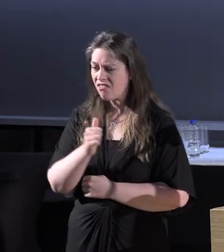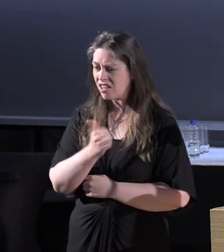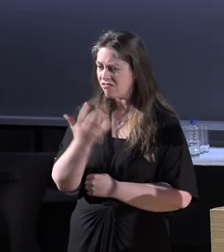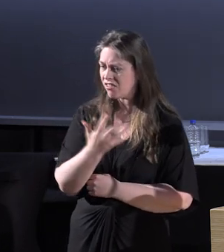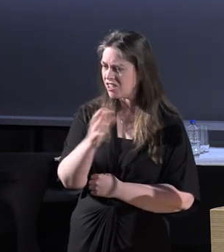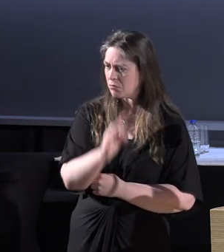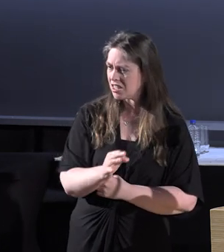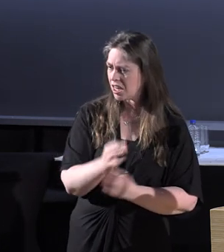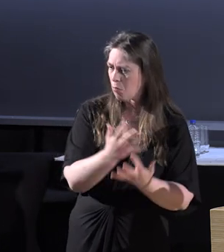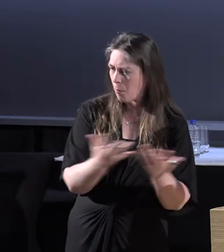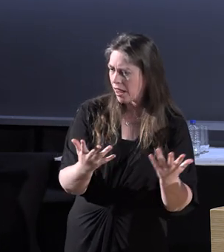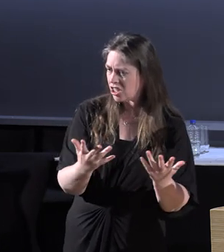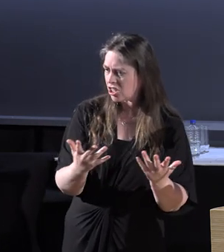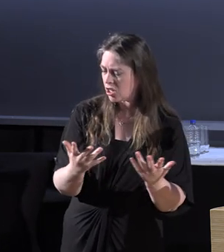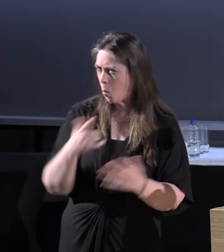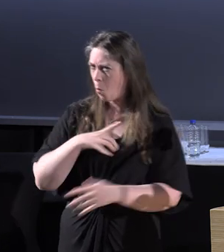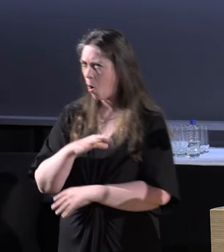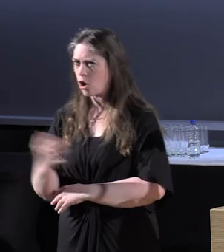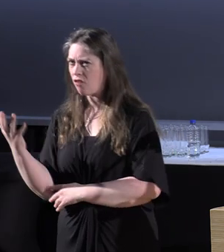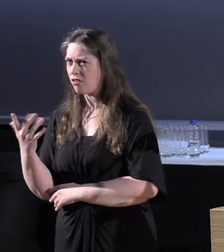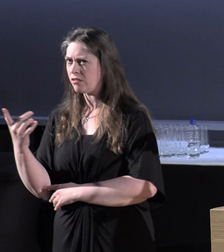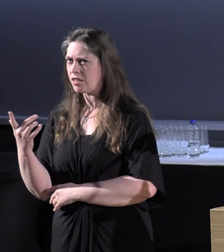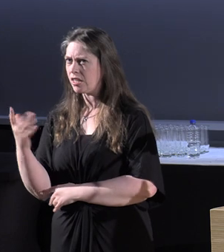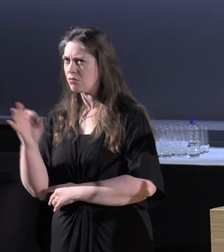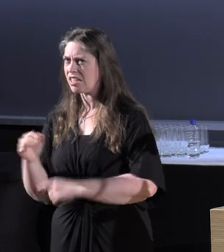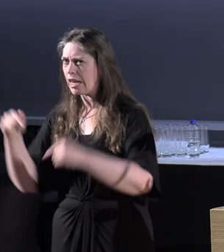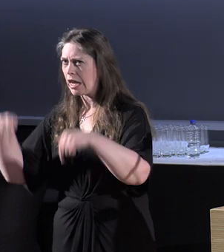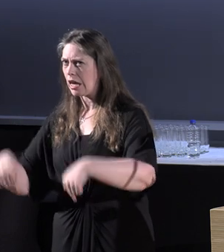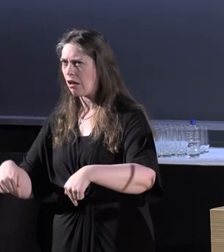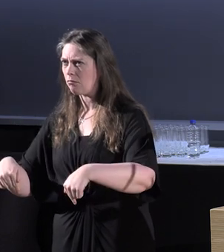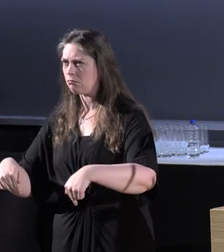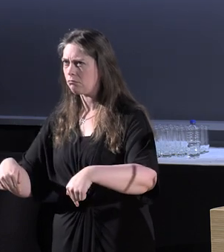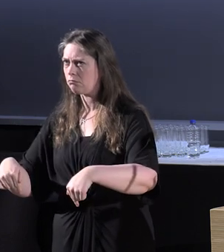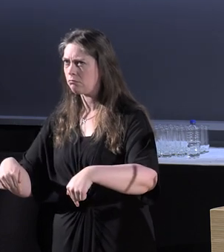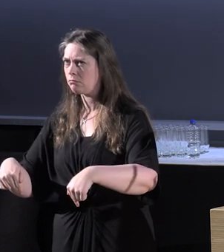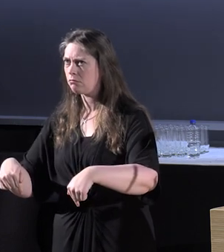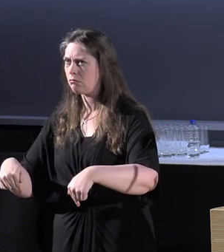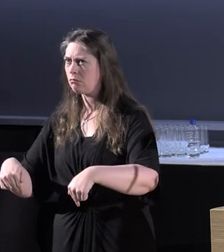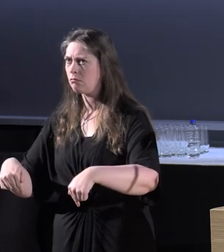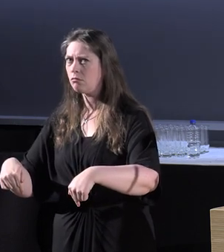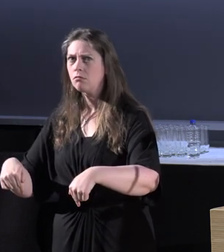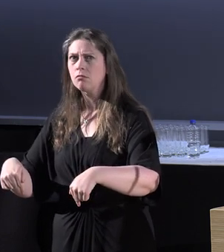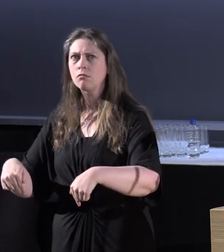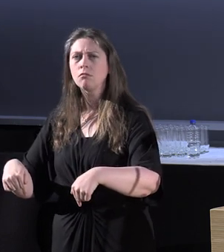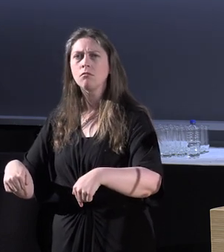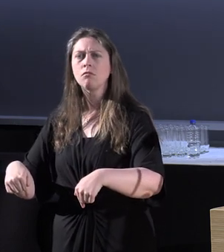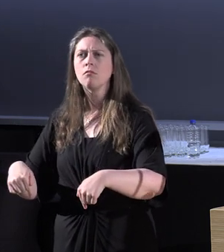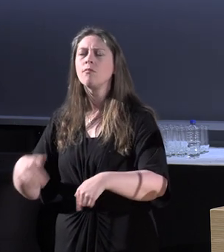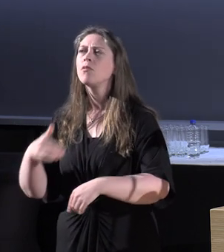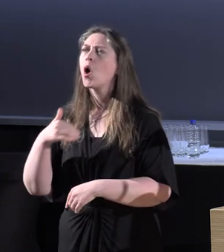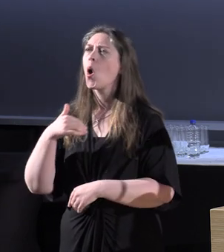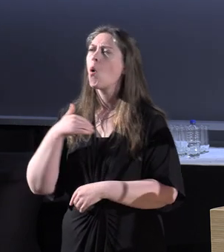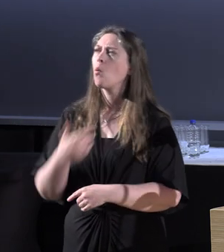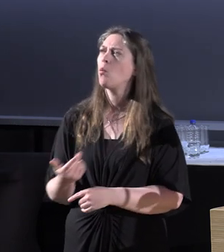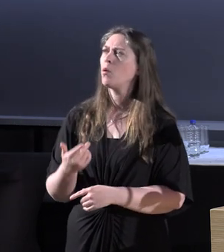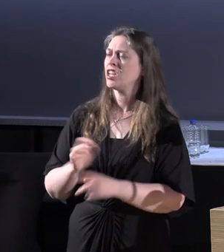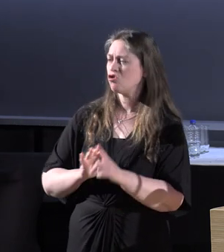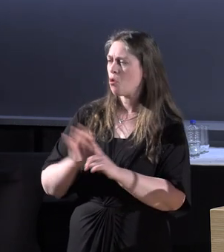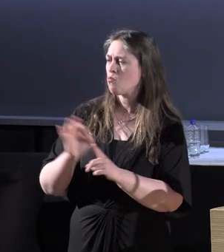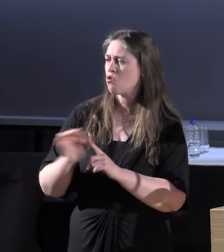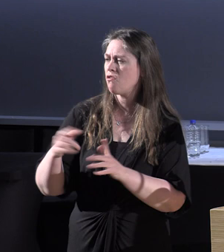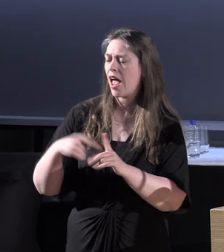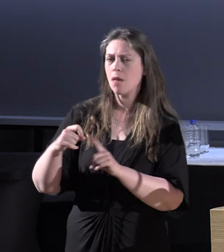We need to be mindful that we should be doing better in APA circles.